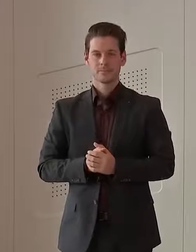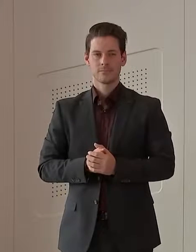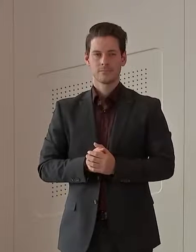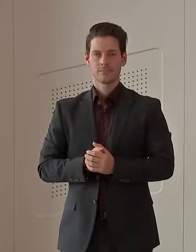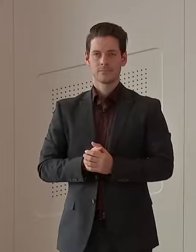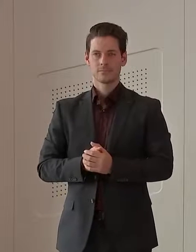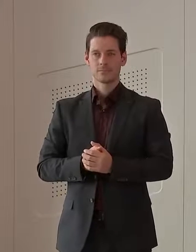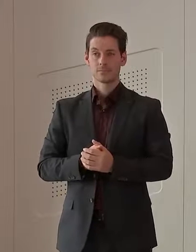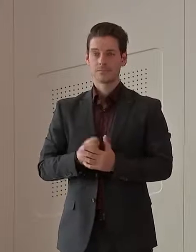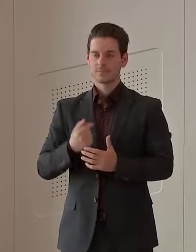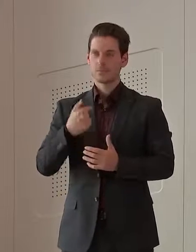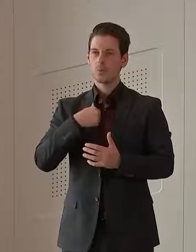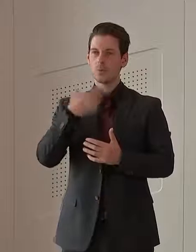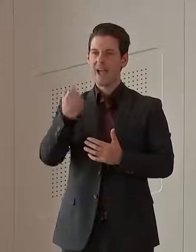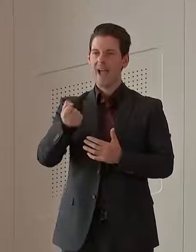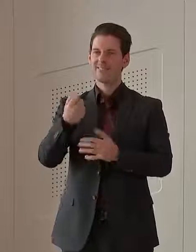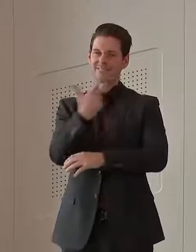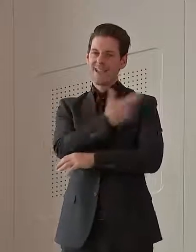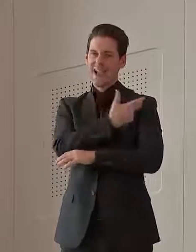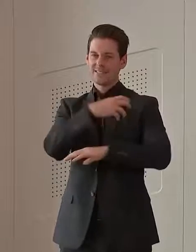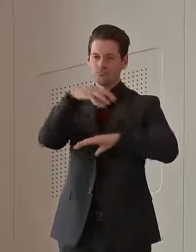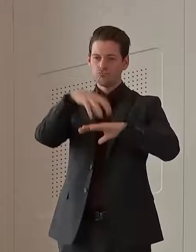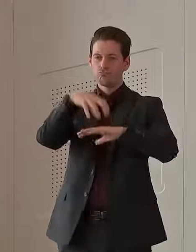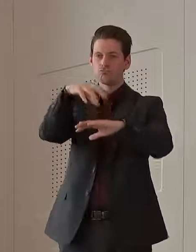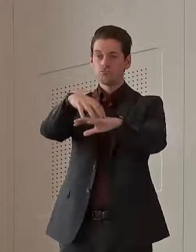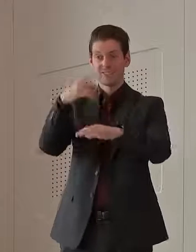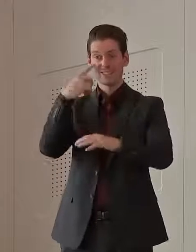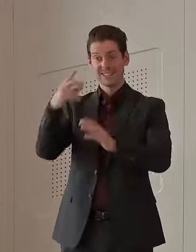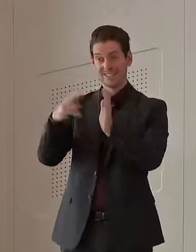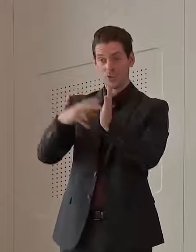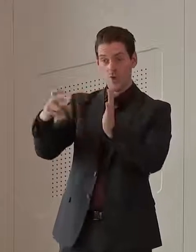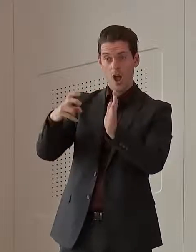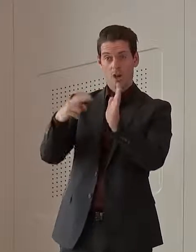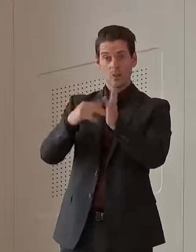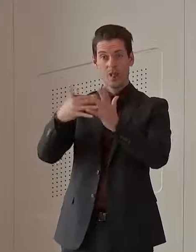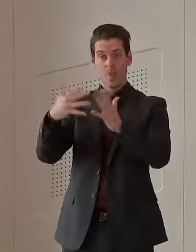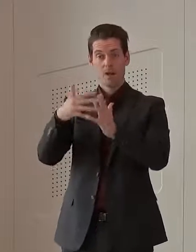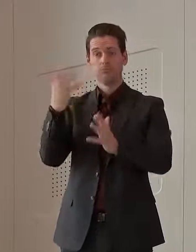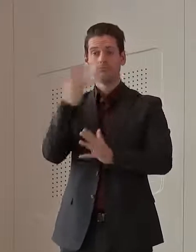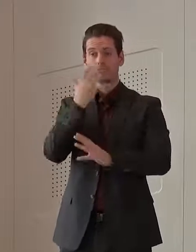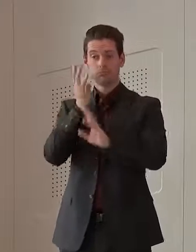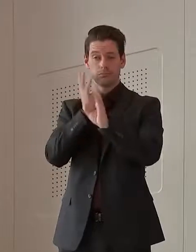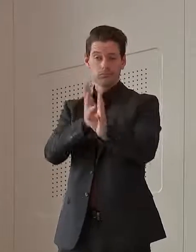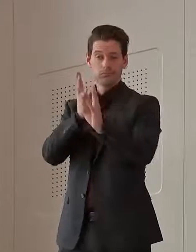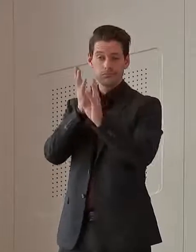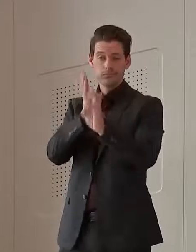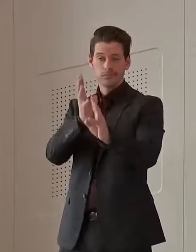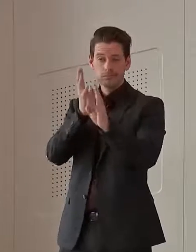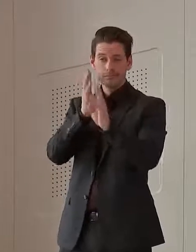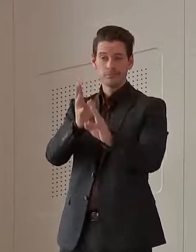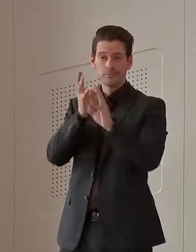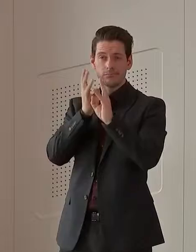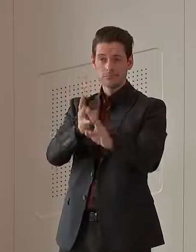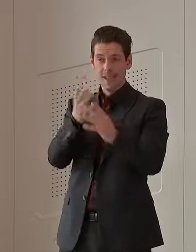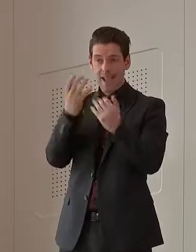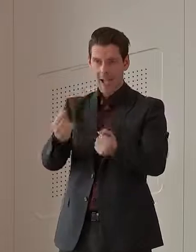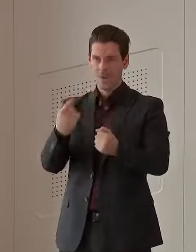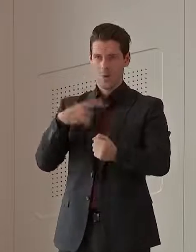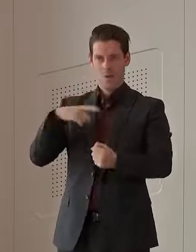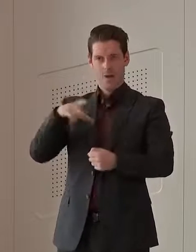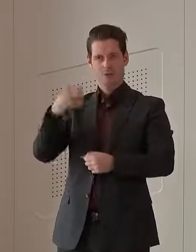those vaccination centres in Victoria and New South Wales because they've got massive outbreaks. in fact, combined,